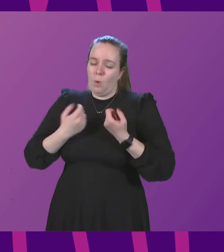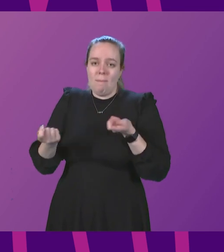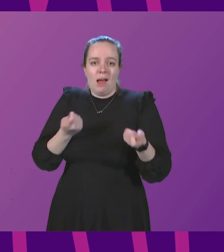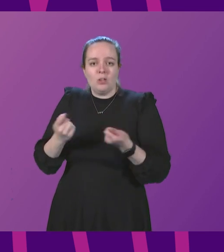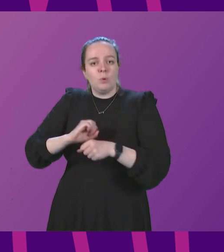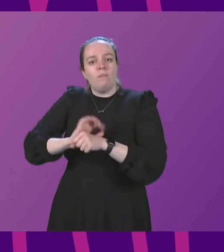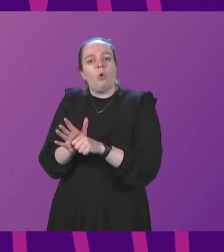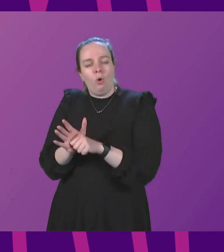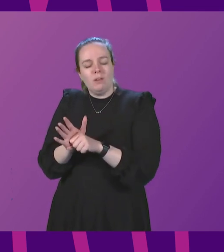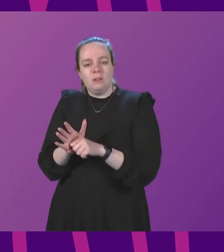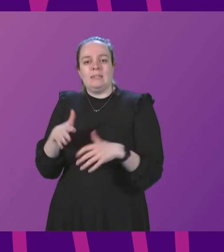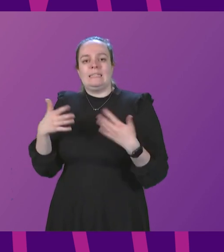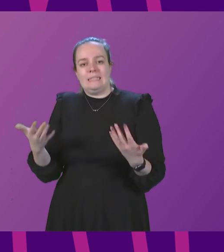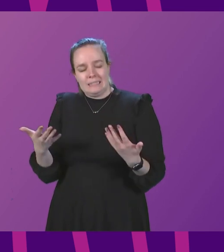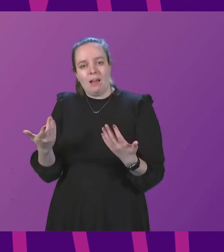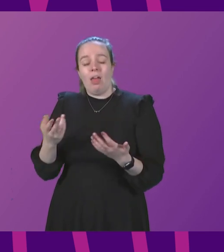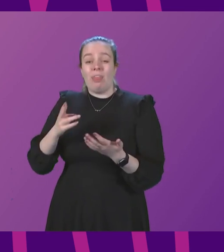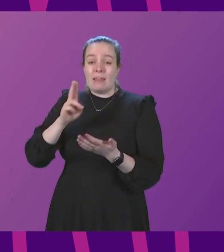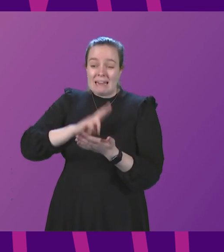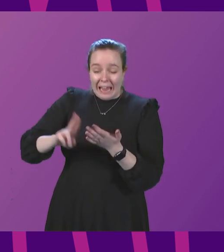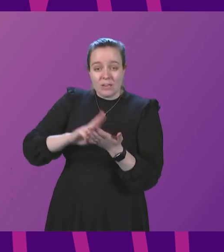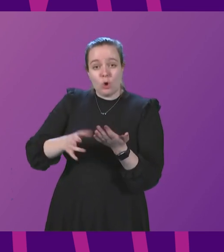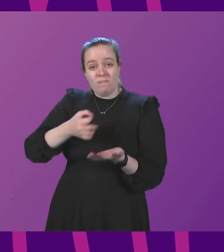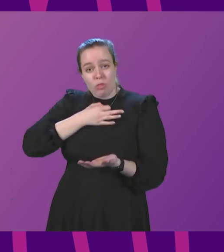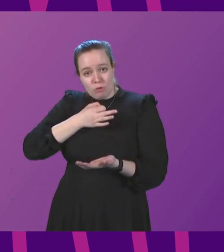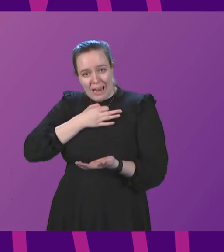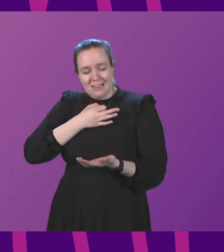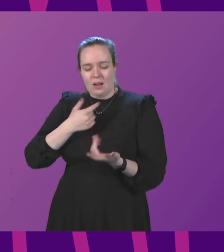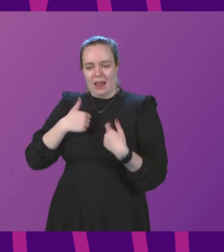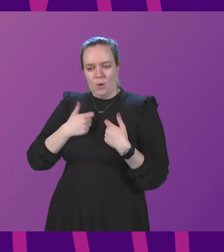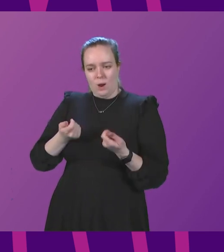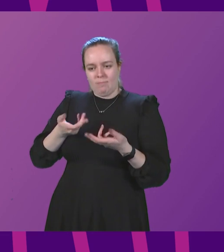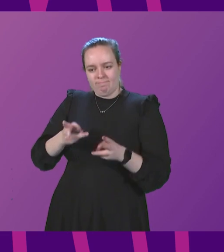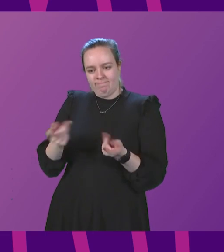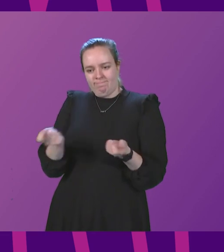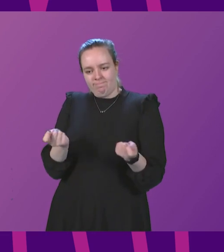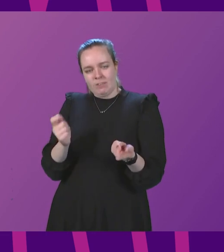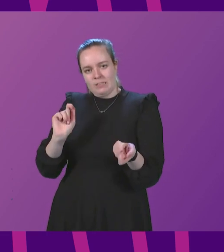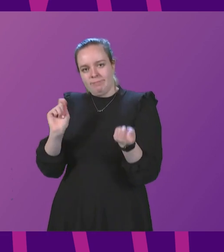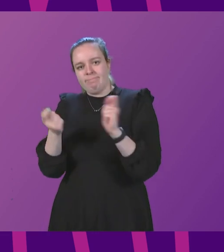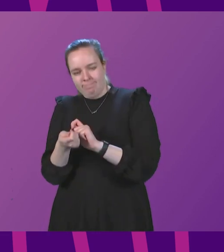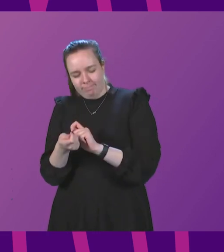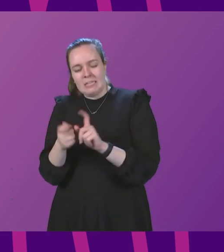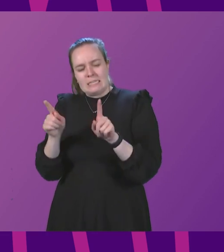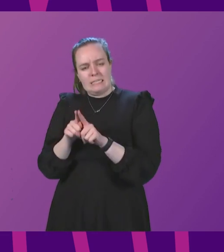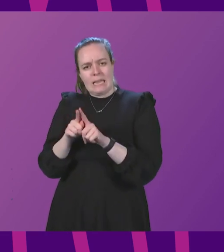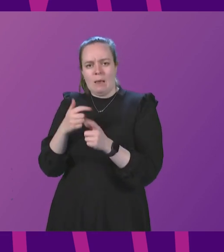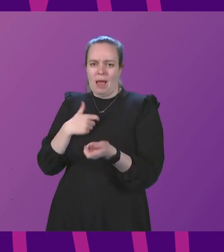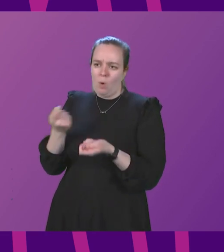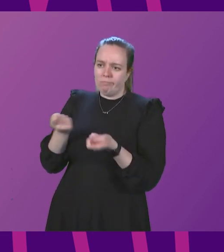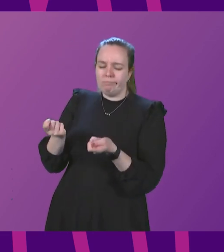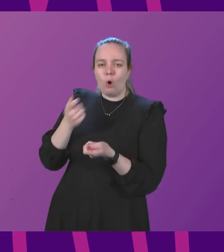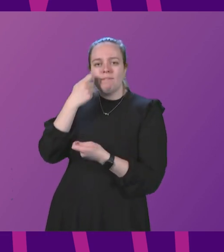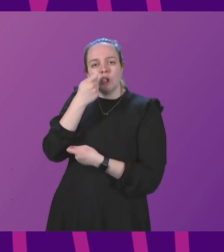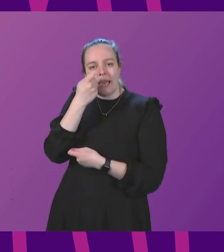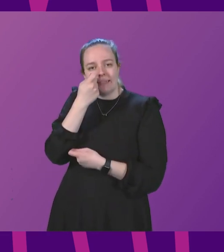of COVID. However, as the nature of the threat and our approach to managing it evolves, so too will our approach to testing.